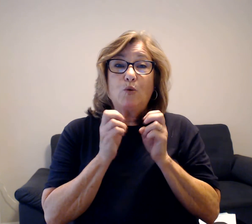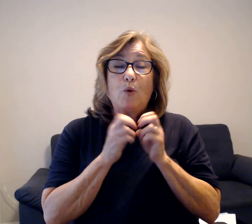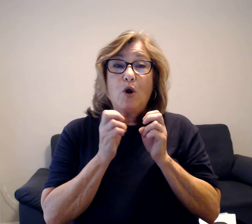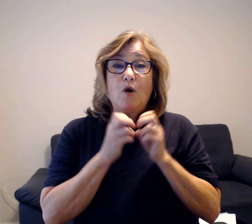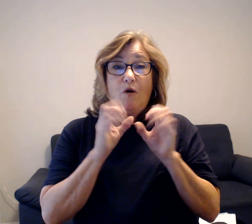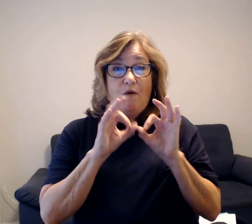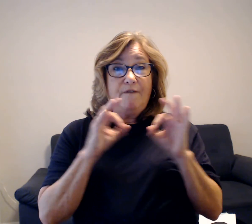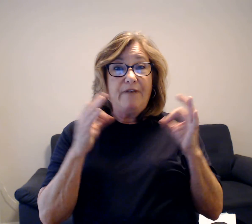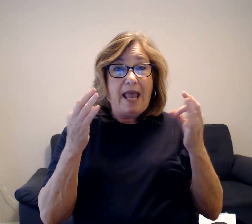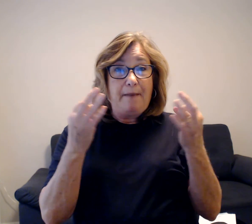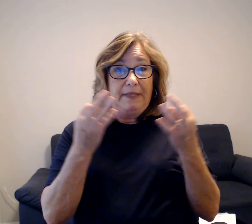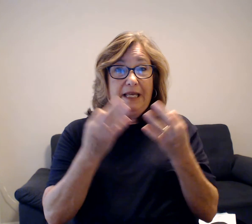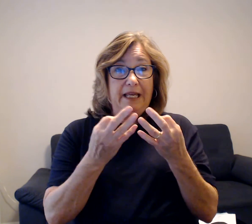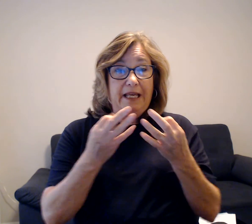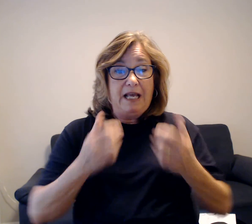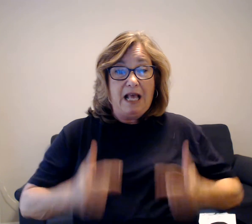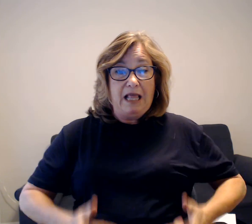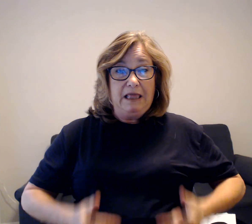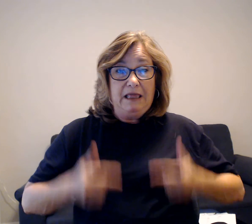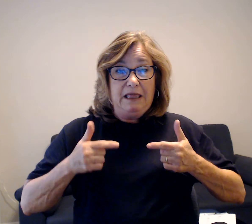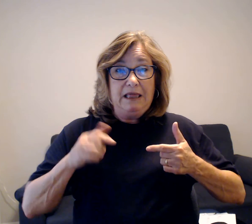in a hole in that tree.